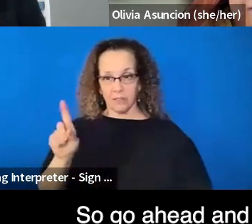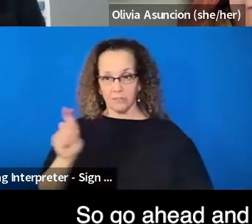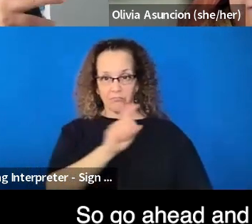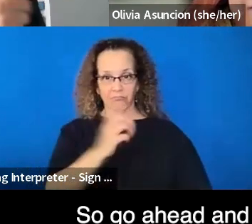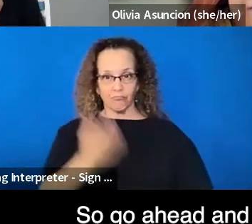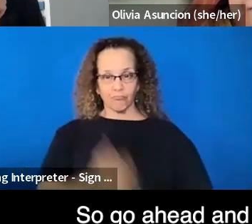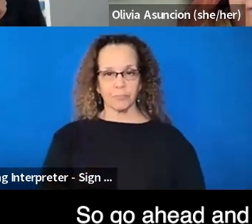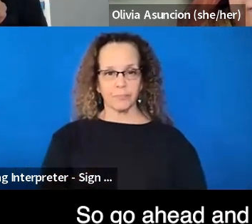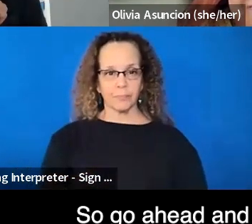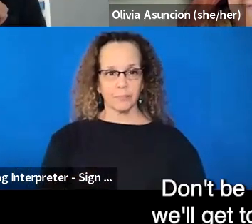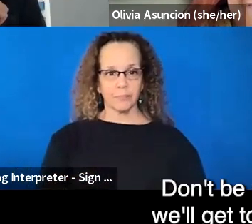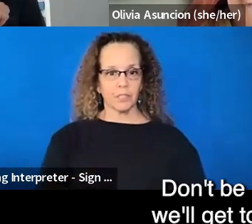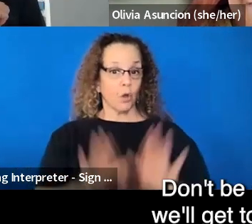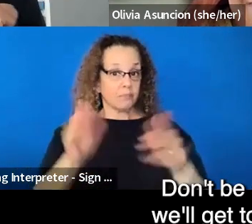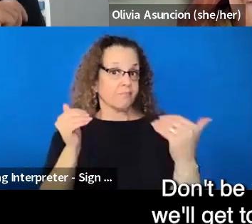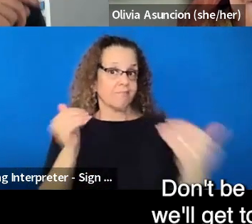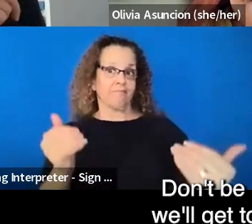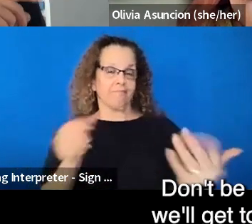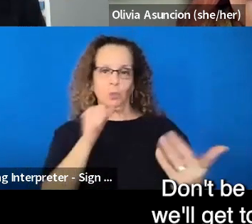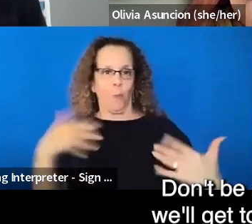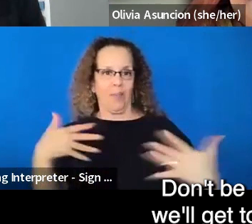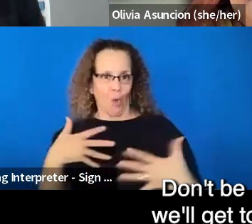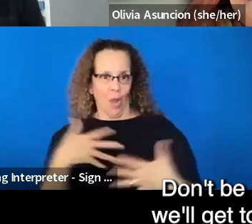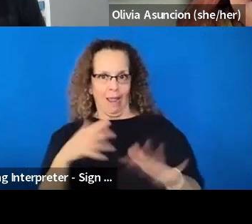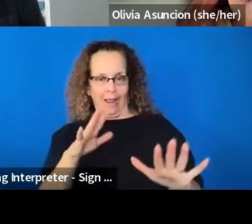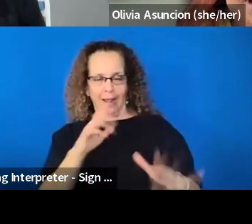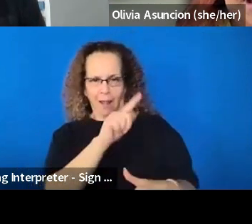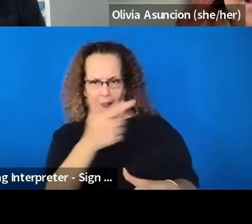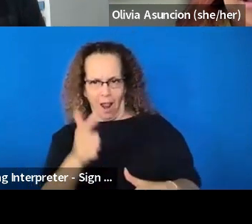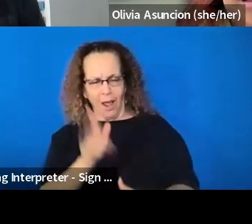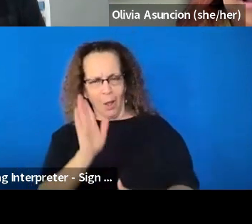So go ahead and jump in panelists, don't be afraid, and we'll get to all of you.